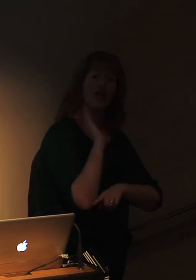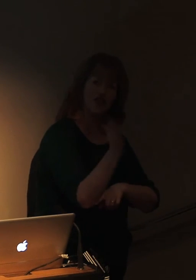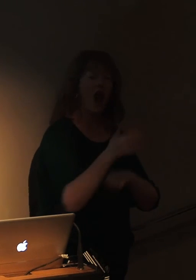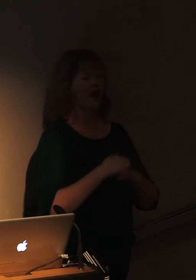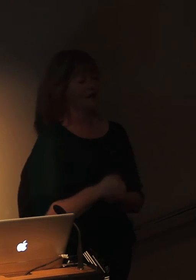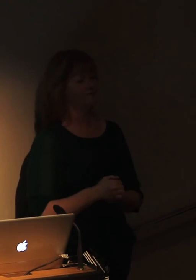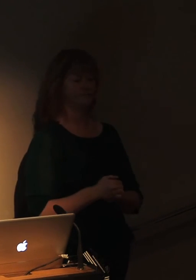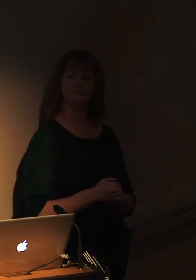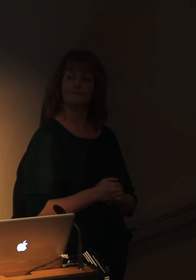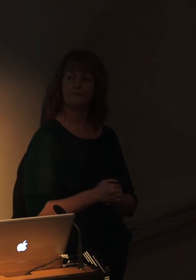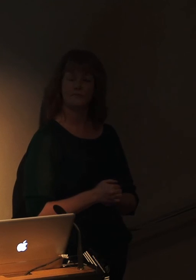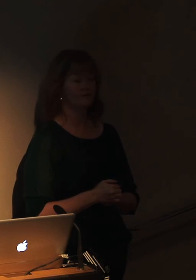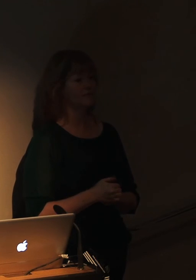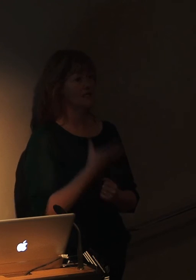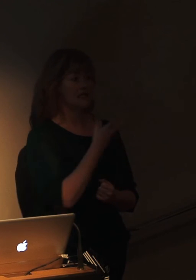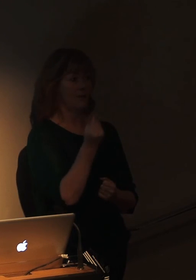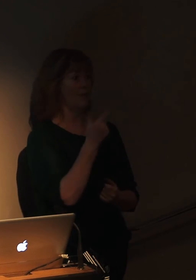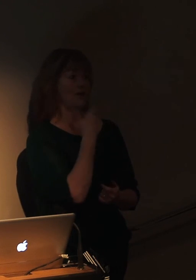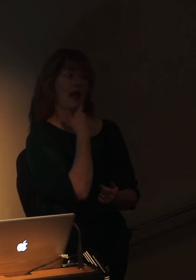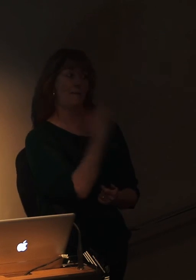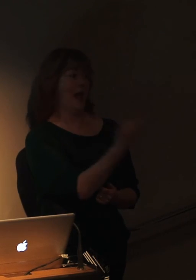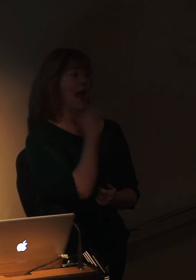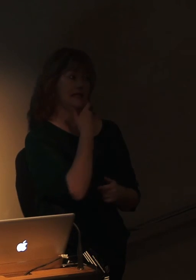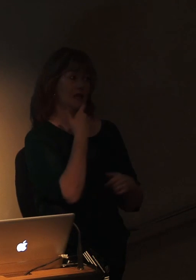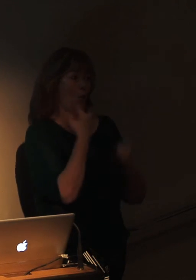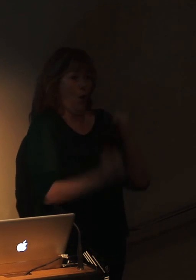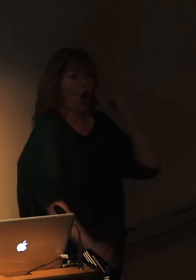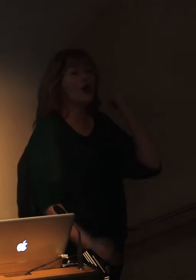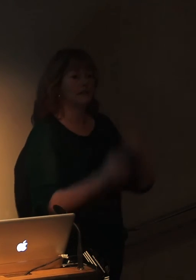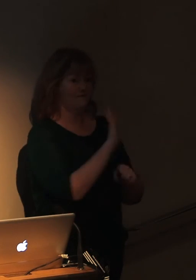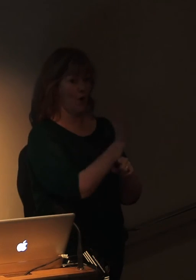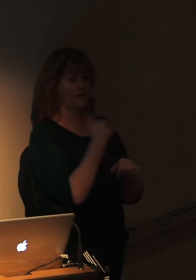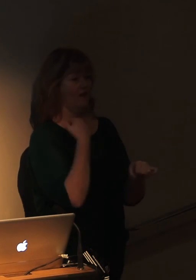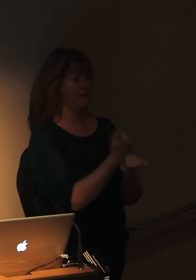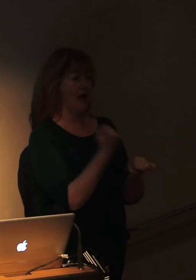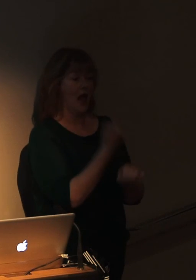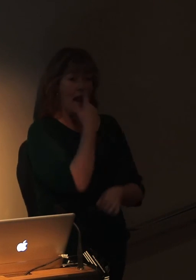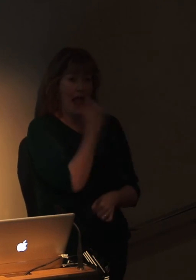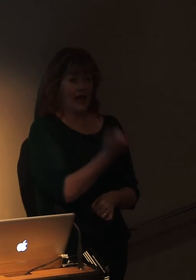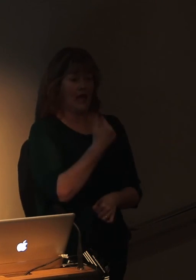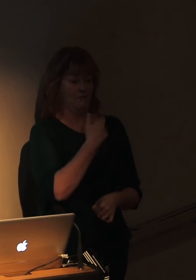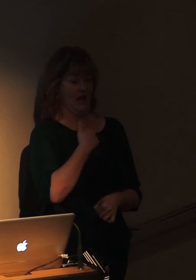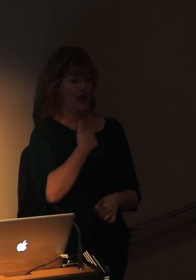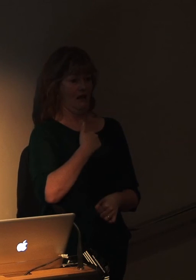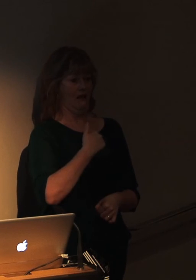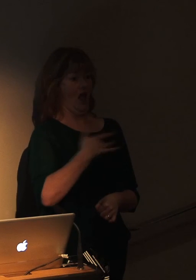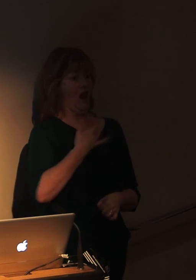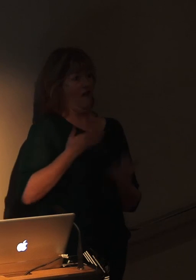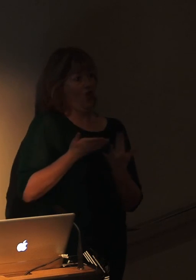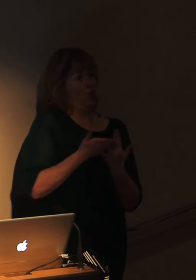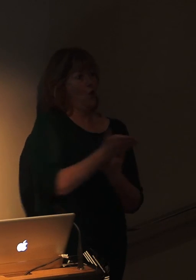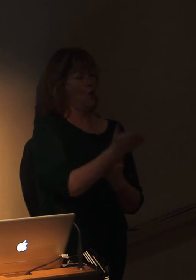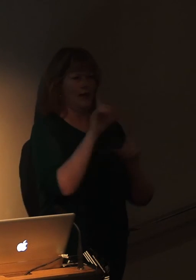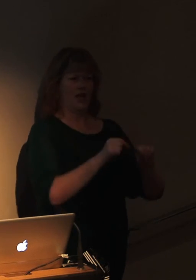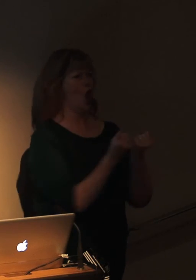That was some of the most amazing films that I've made. And I was very lucky to have got through them all. We did a lot of amazing